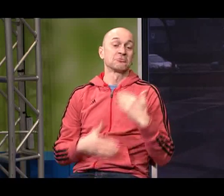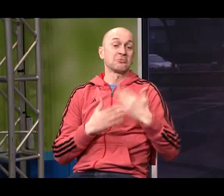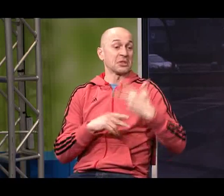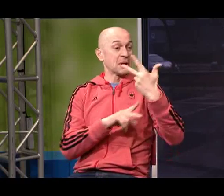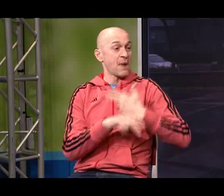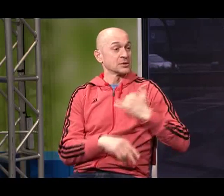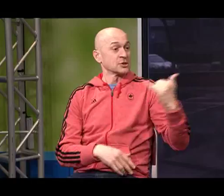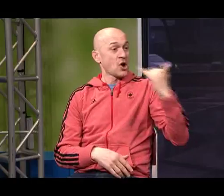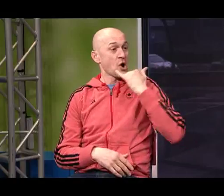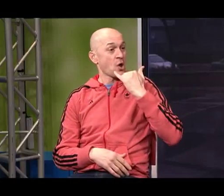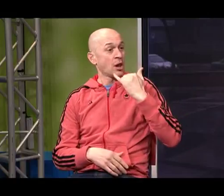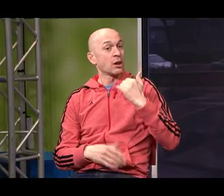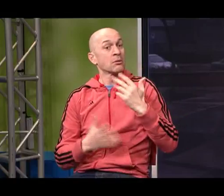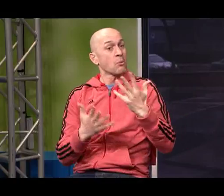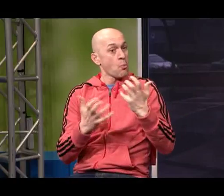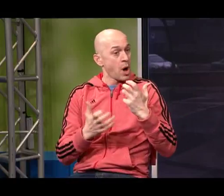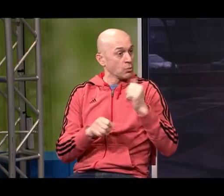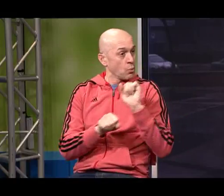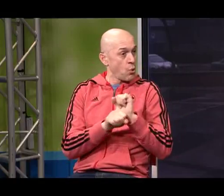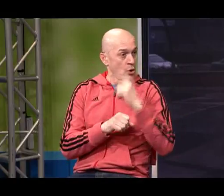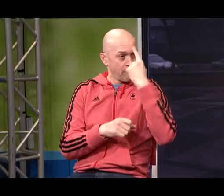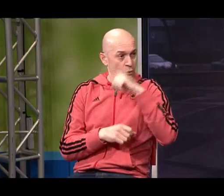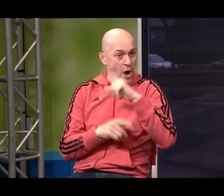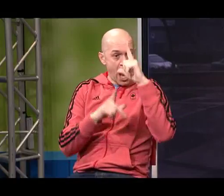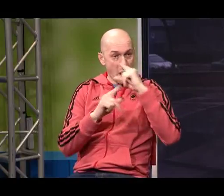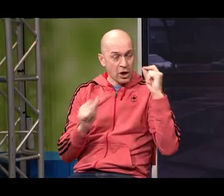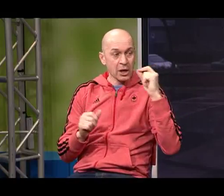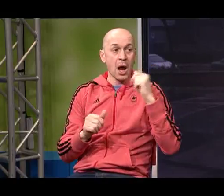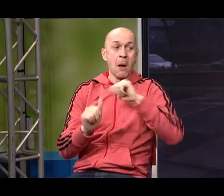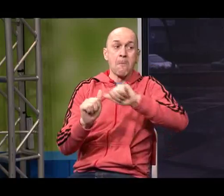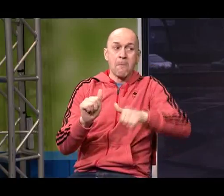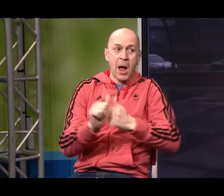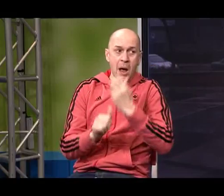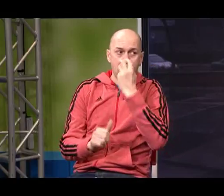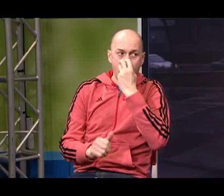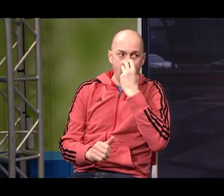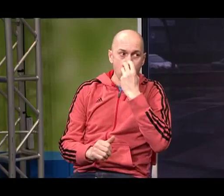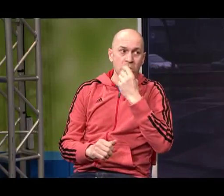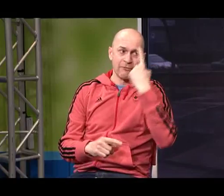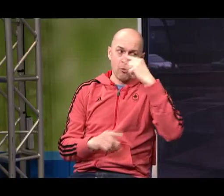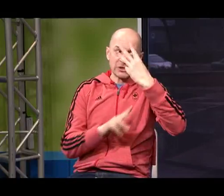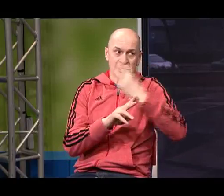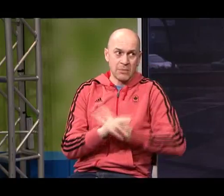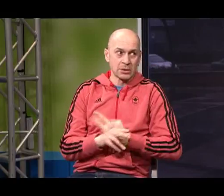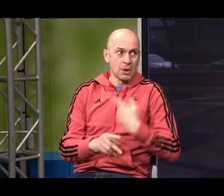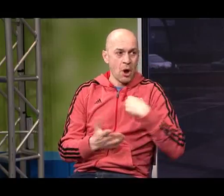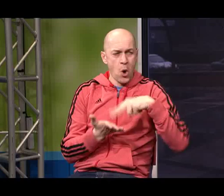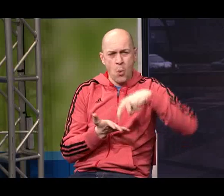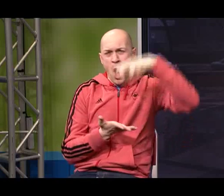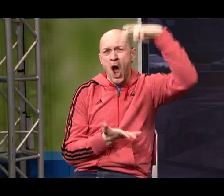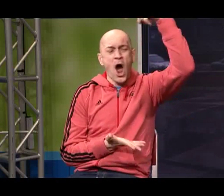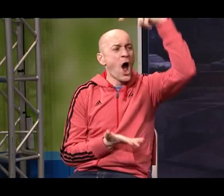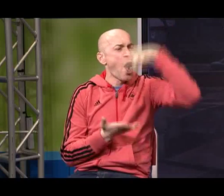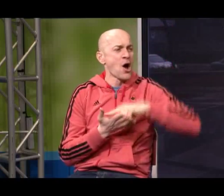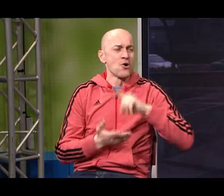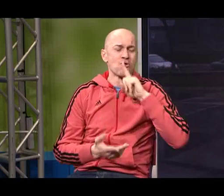you know pass I was called to see whether or not I would be interested in doing clown work for the show